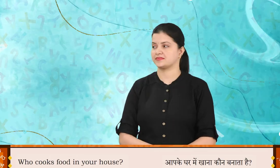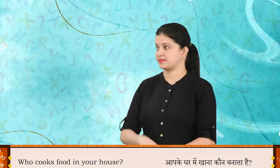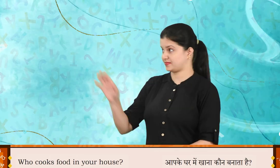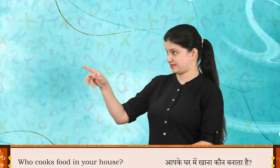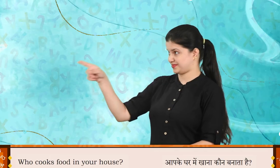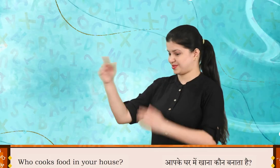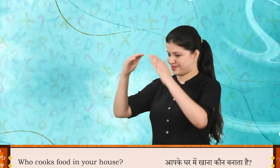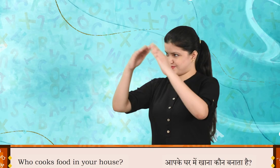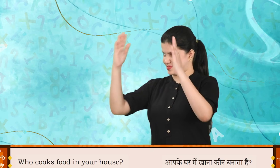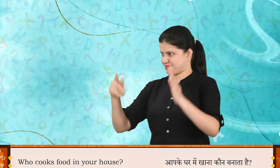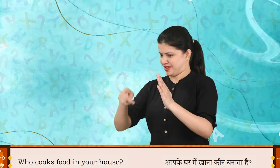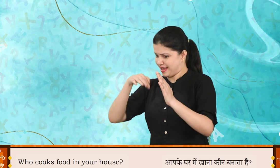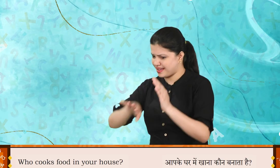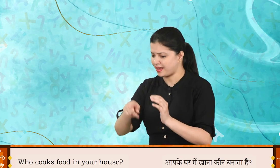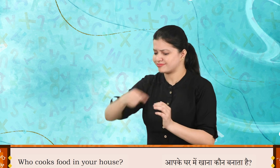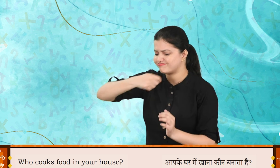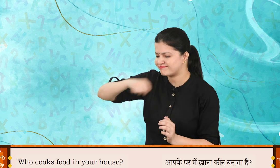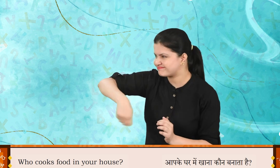Who cooks food in your house?